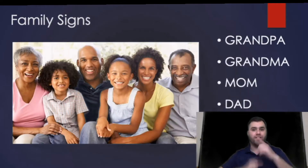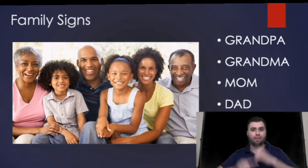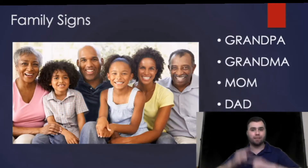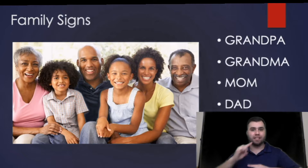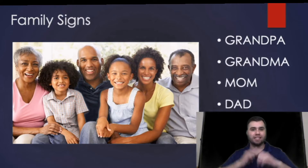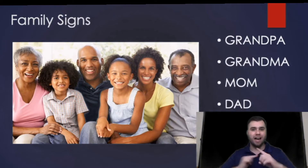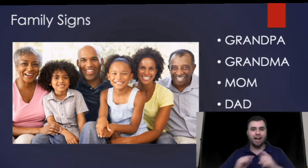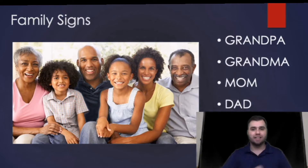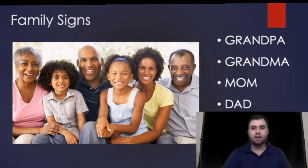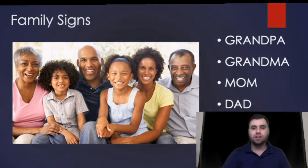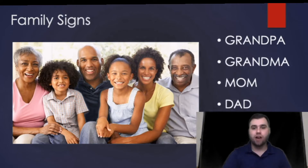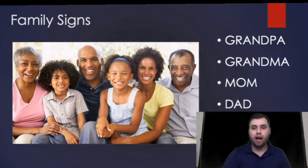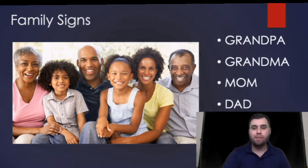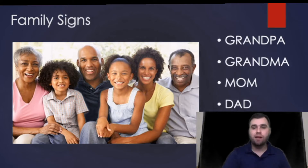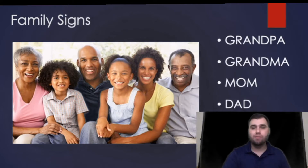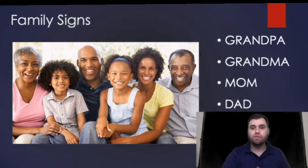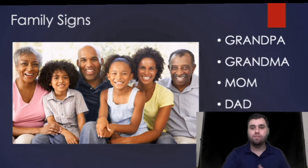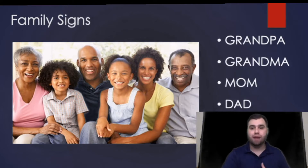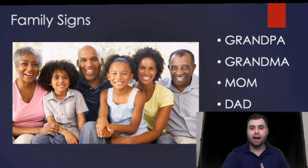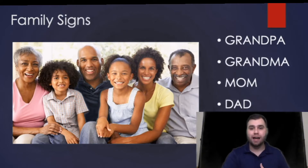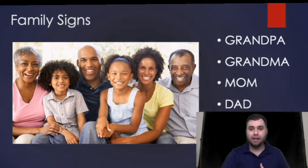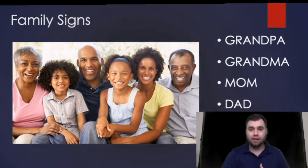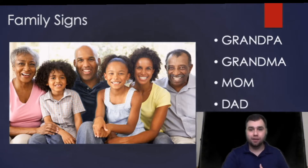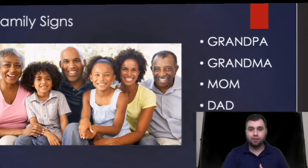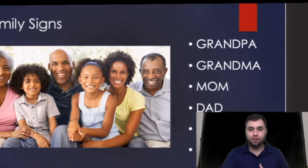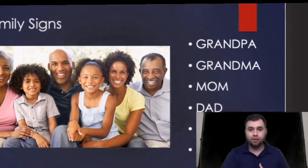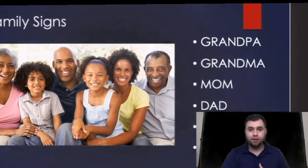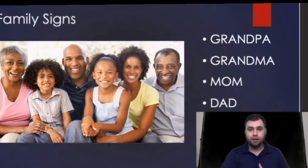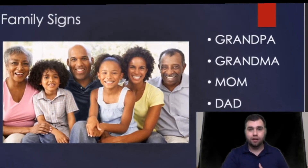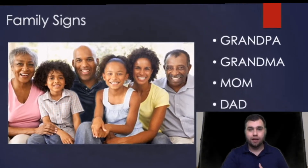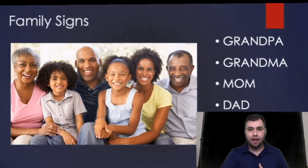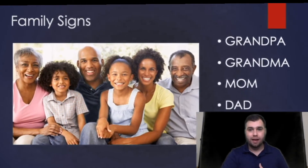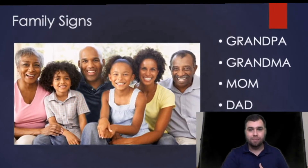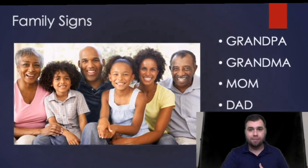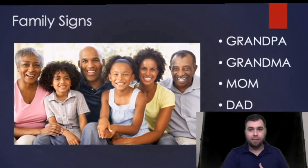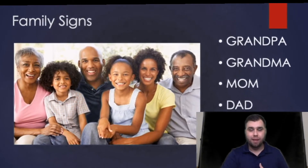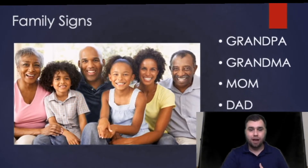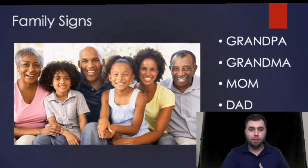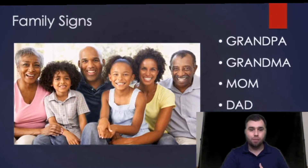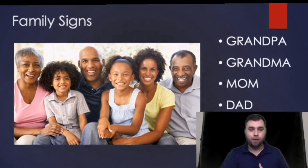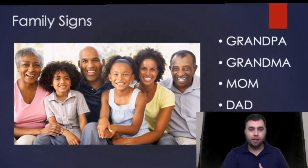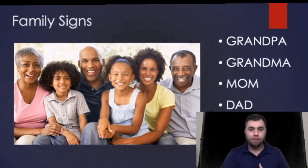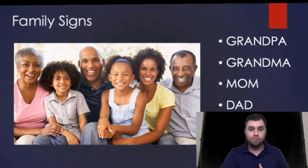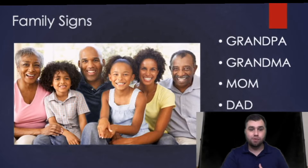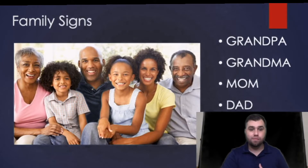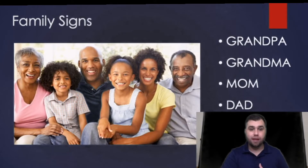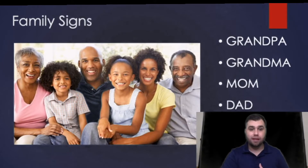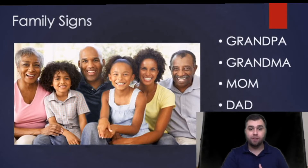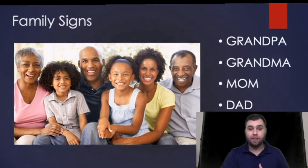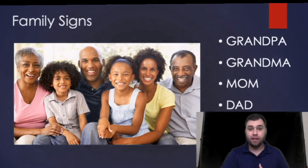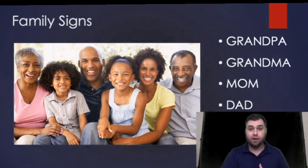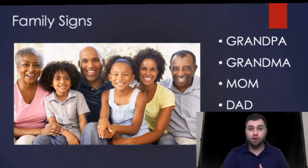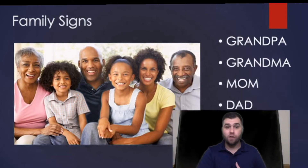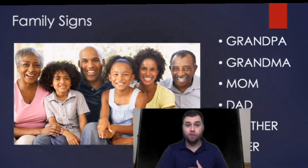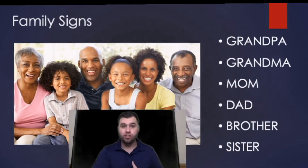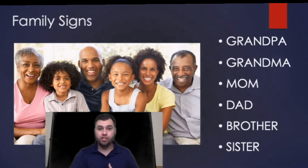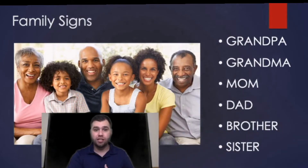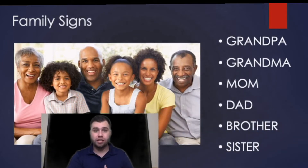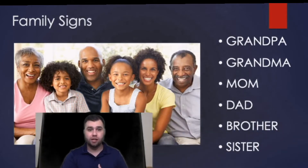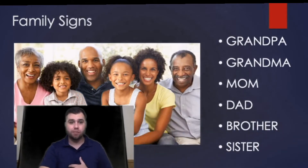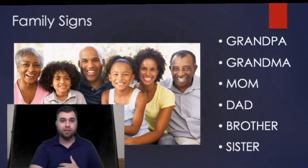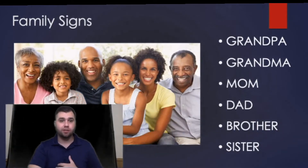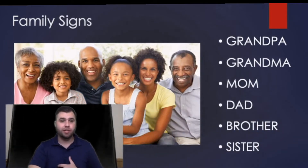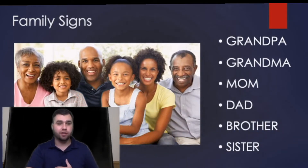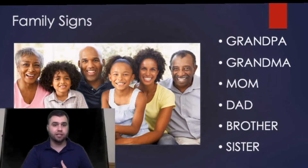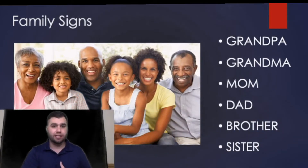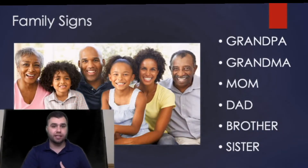family sign so I'm going to move my little not my PowerPoint let me move my little video over just a